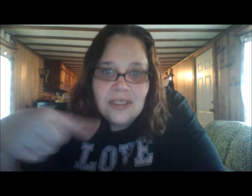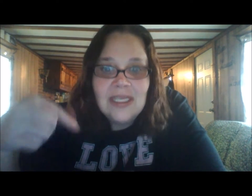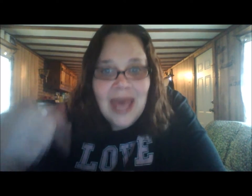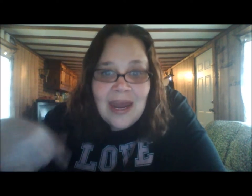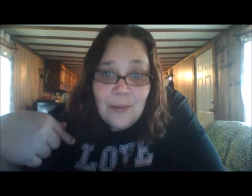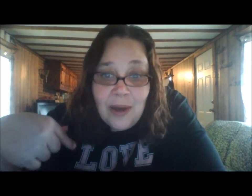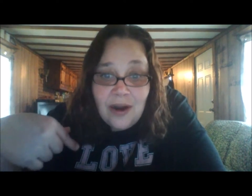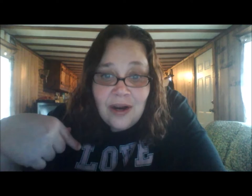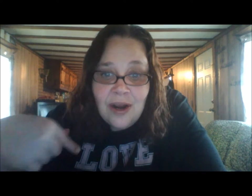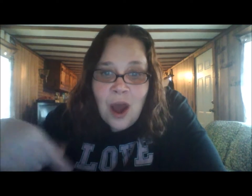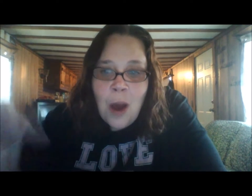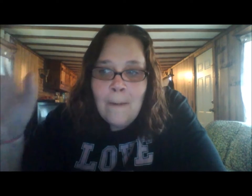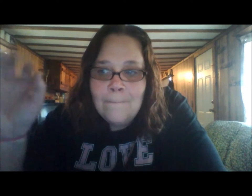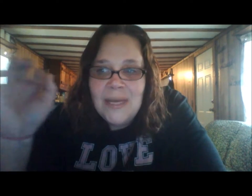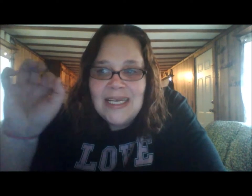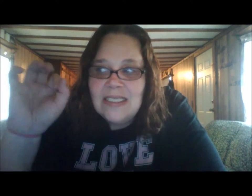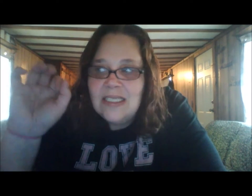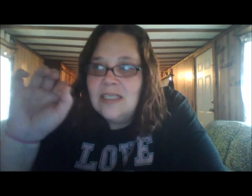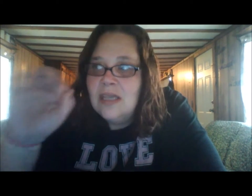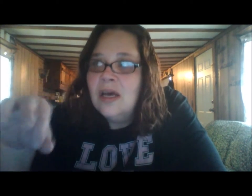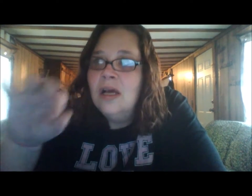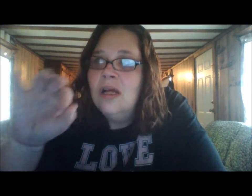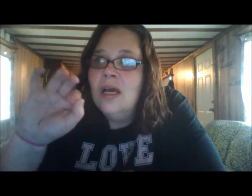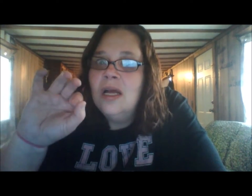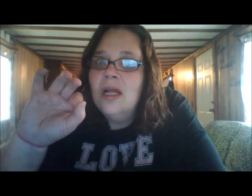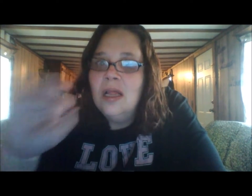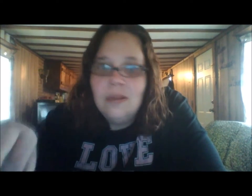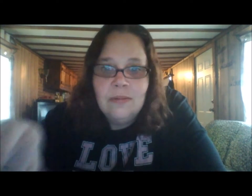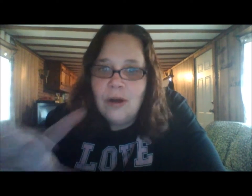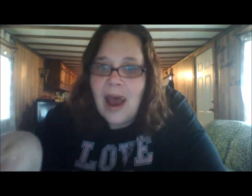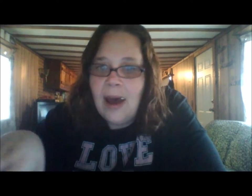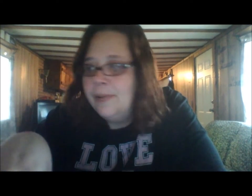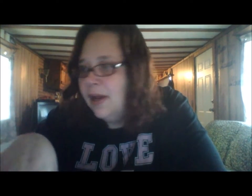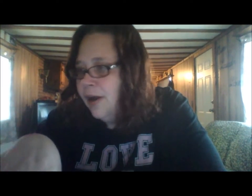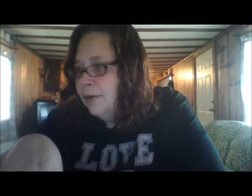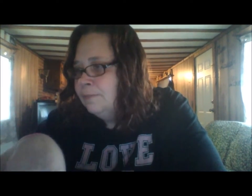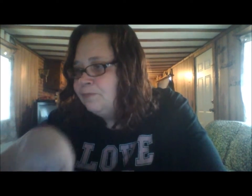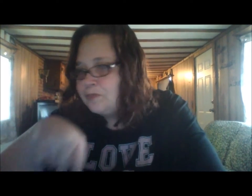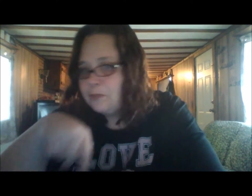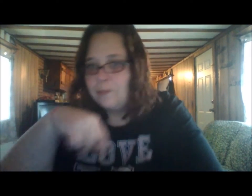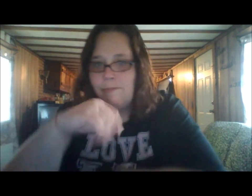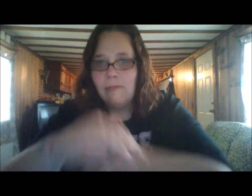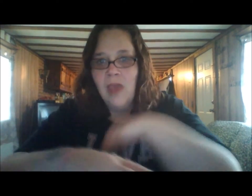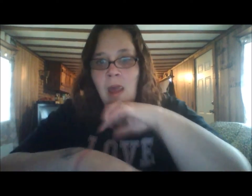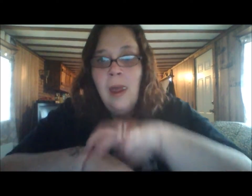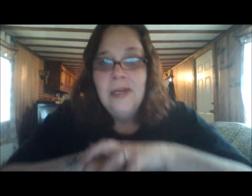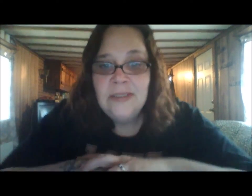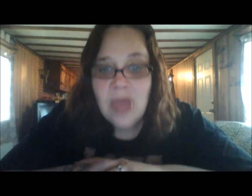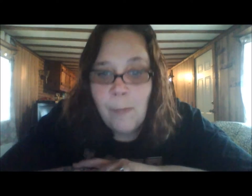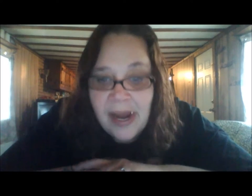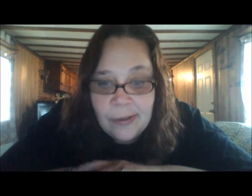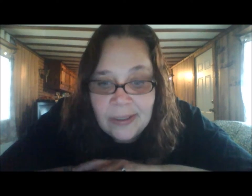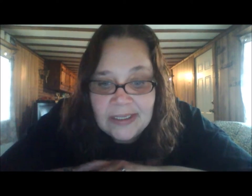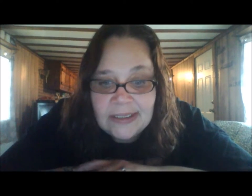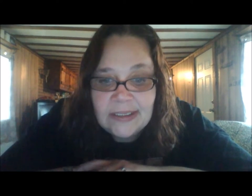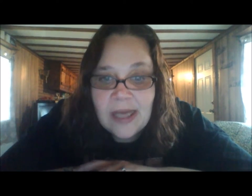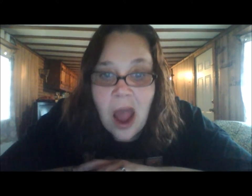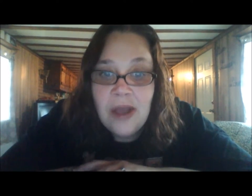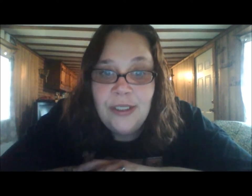It's better, but still, crap, you know? Anyways, the